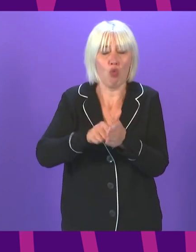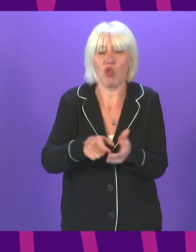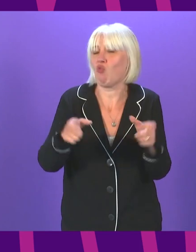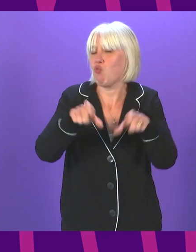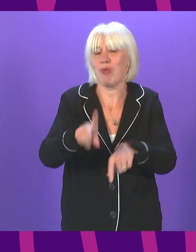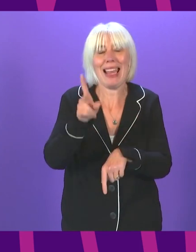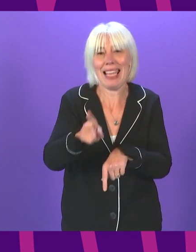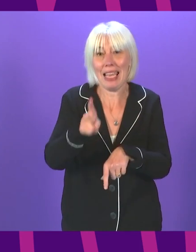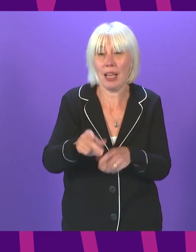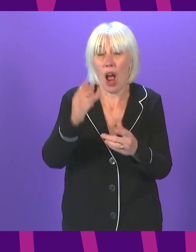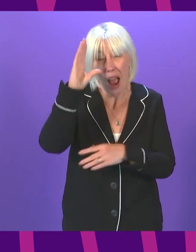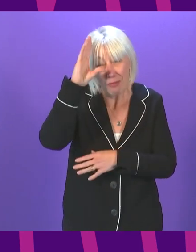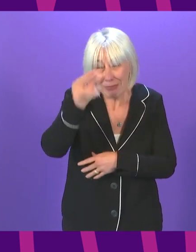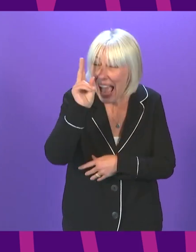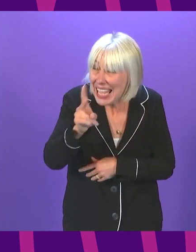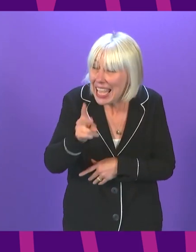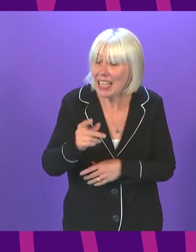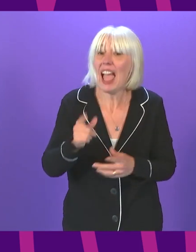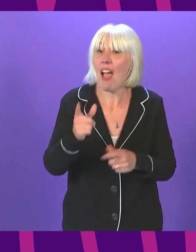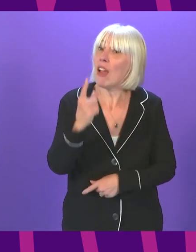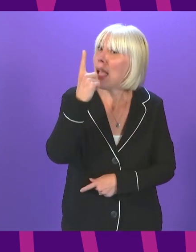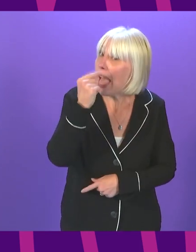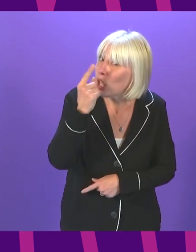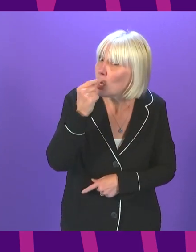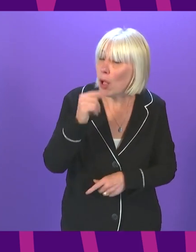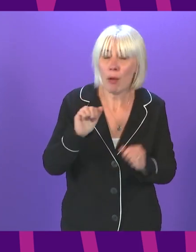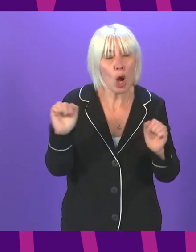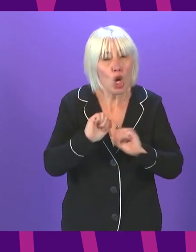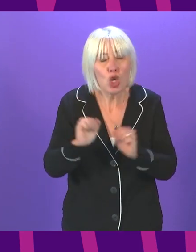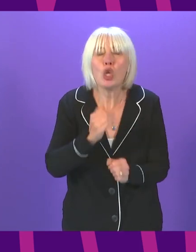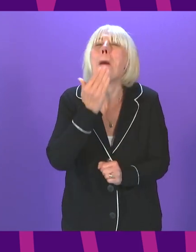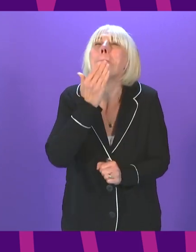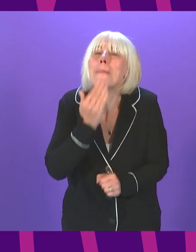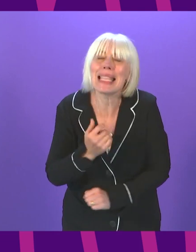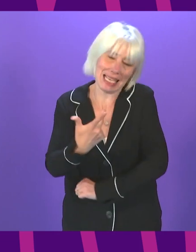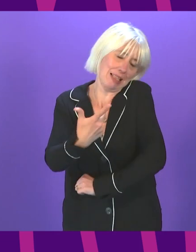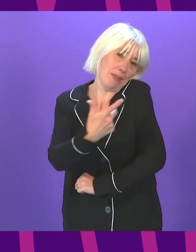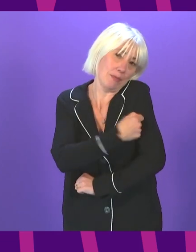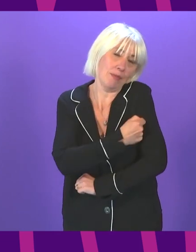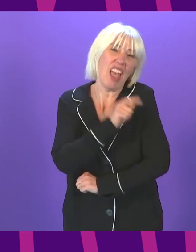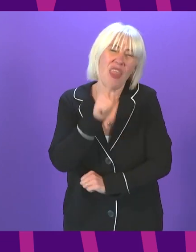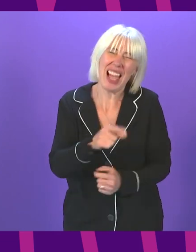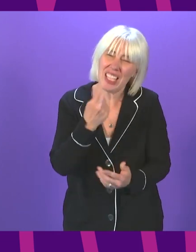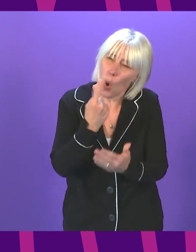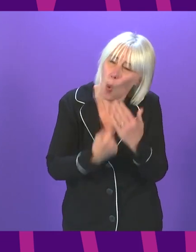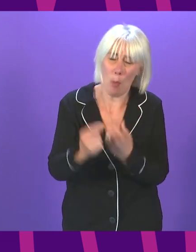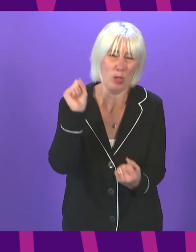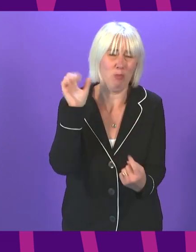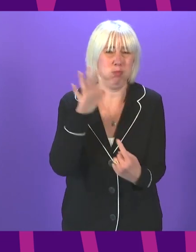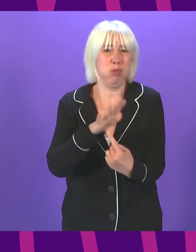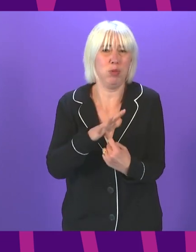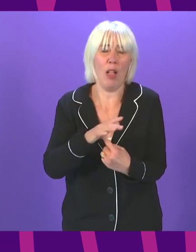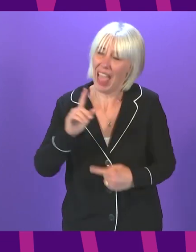earlier, if you are eligible and haven't yet done so, please do get vaccinated. This is the single most important thing any of us can do